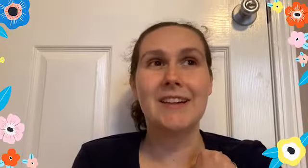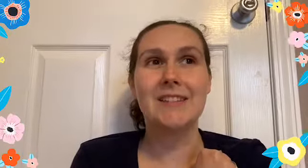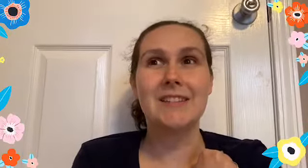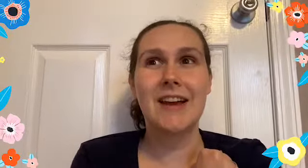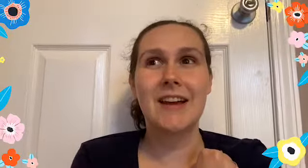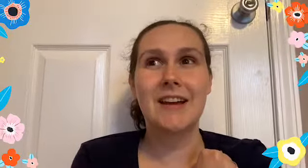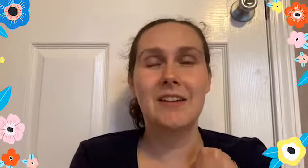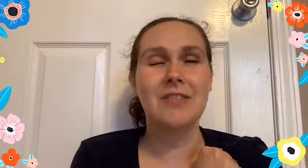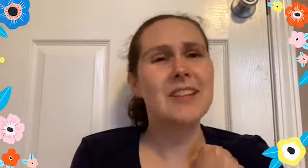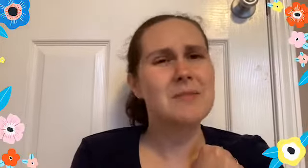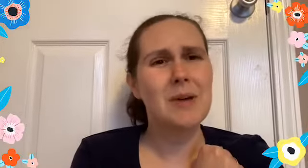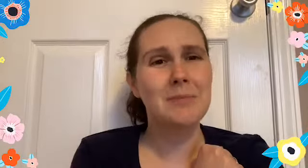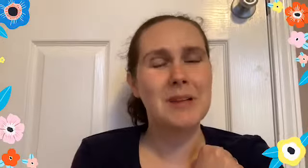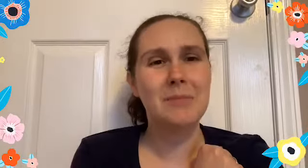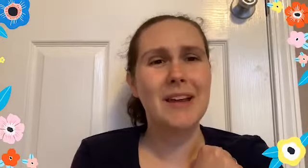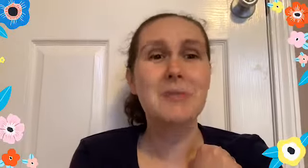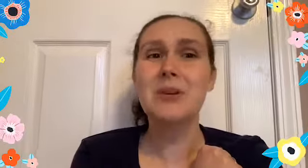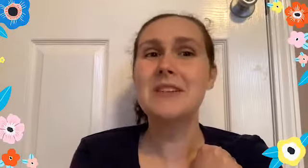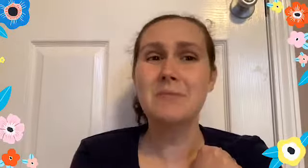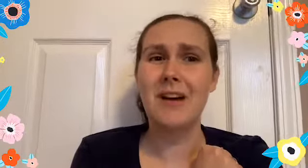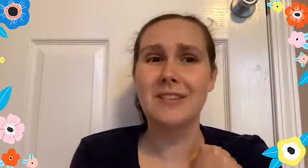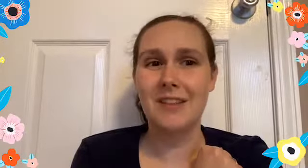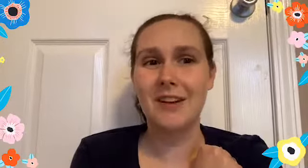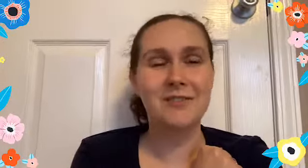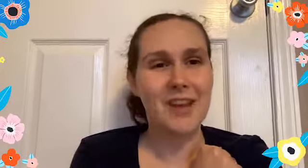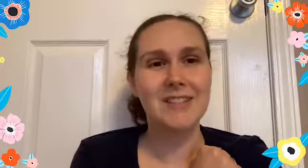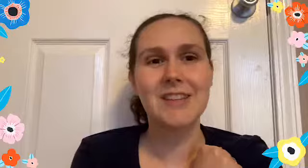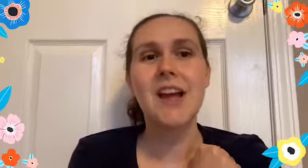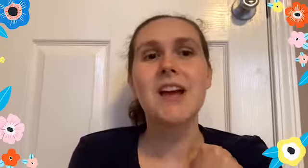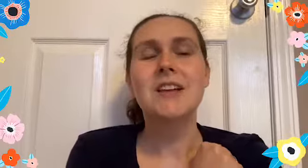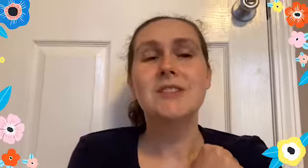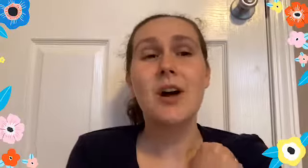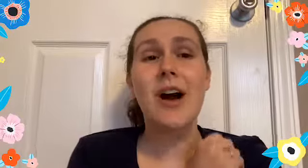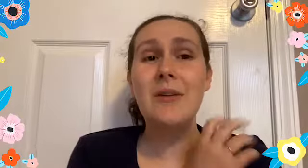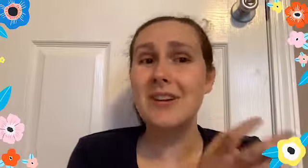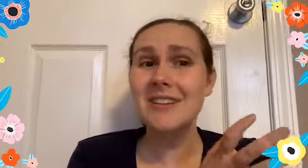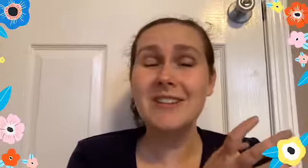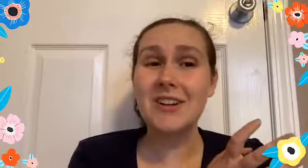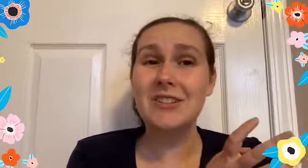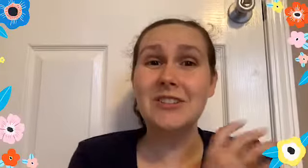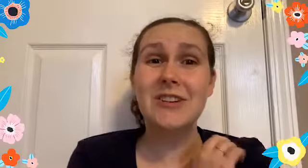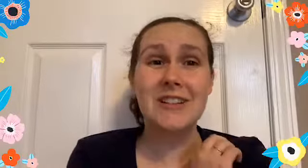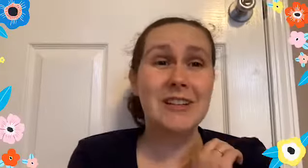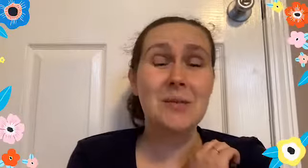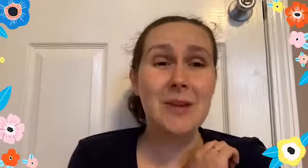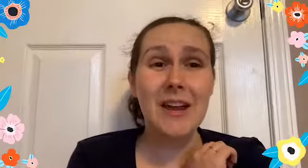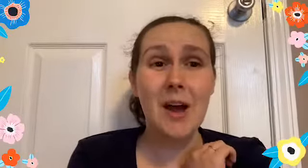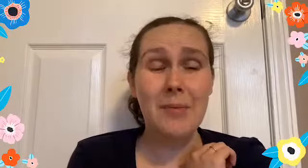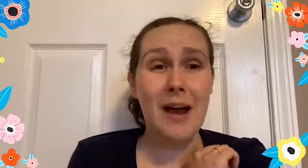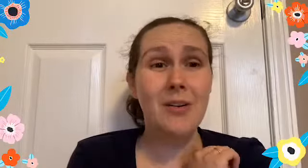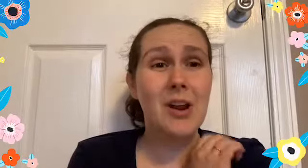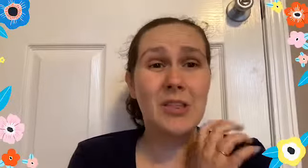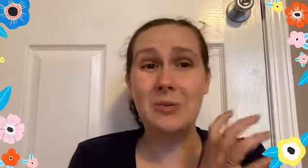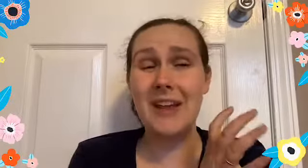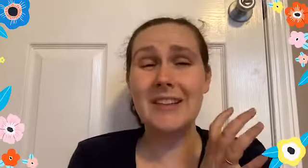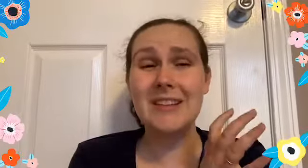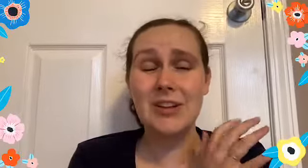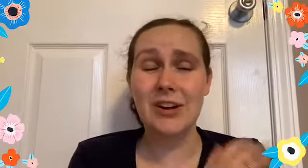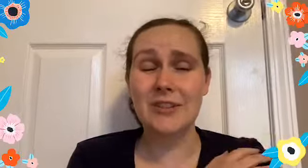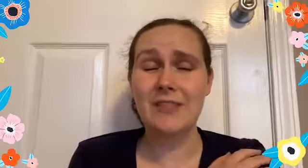that kind of get them pepped up, that can bring a smile to their face. So I wanted to talk to you a little bit about the way that this card drive